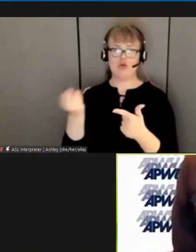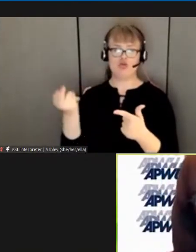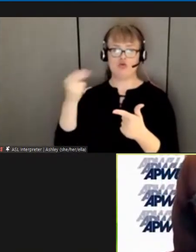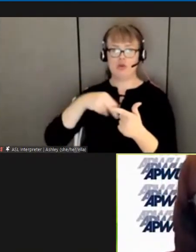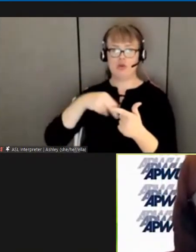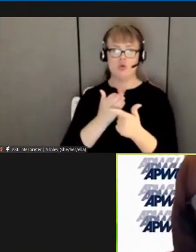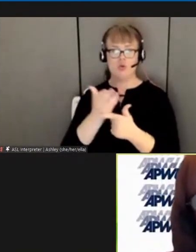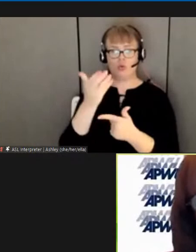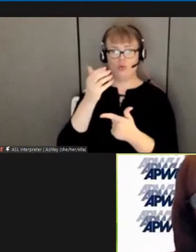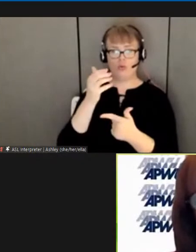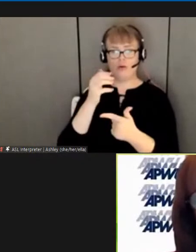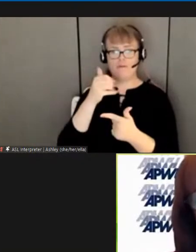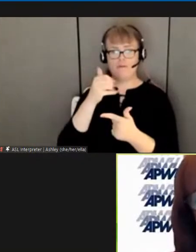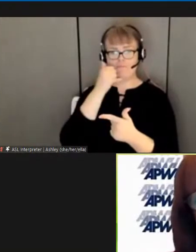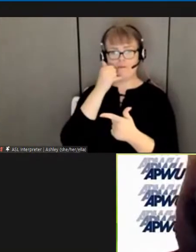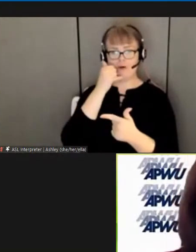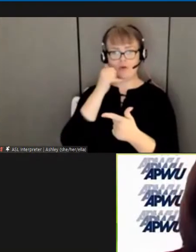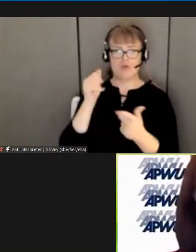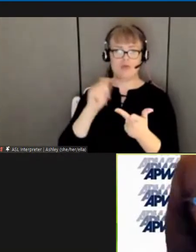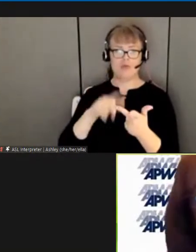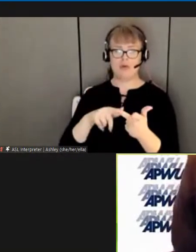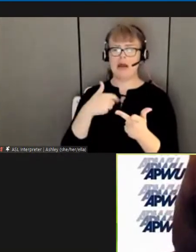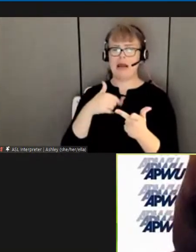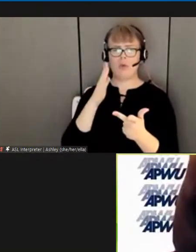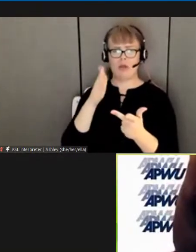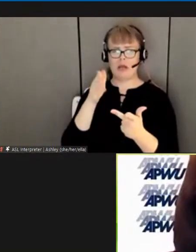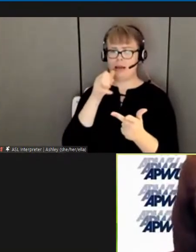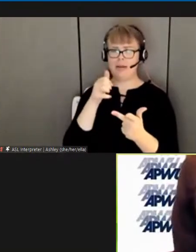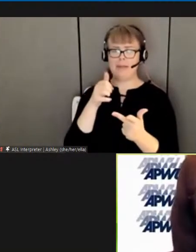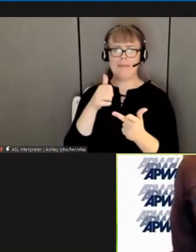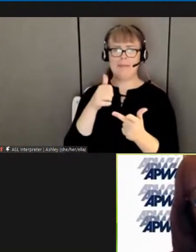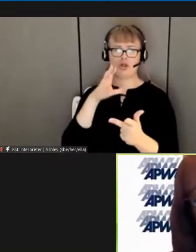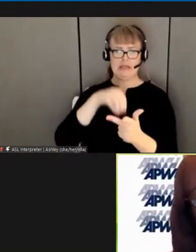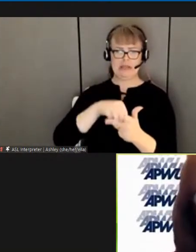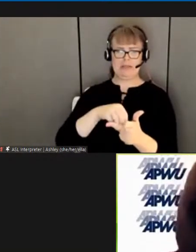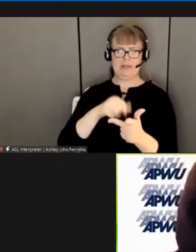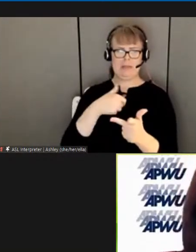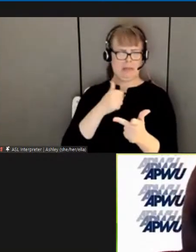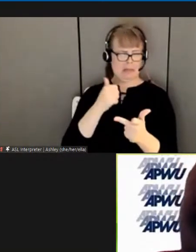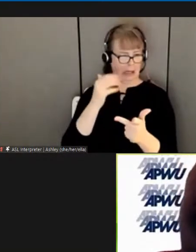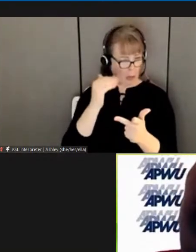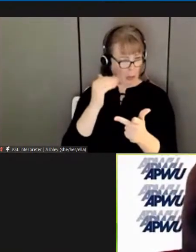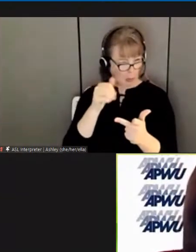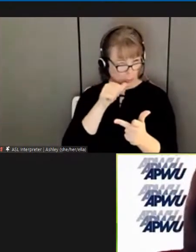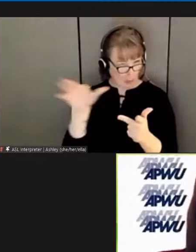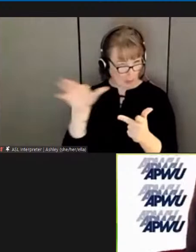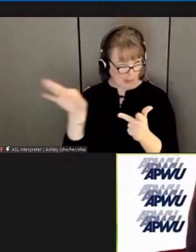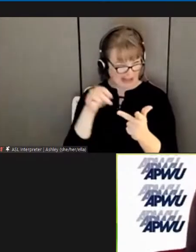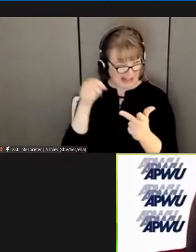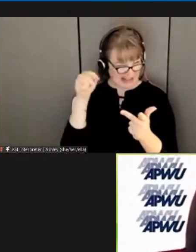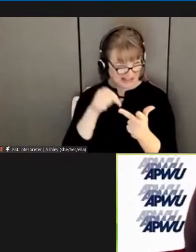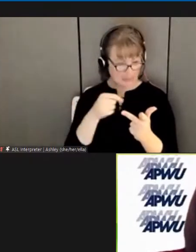hopefully you're not picking i will not participate participate some way somehow thanks